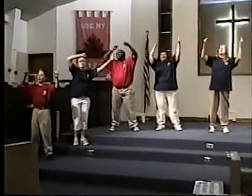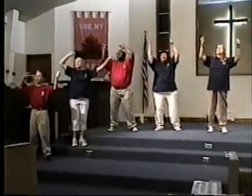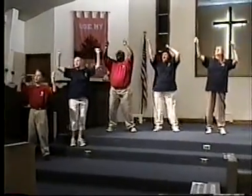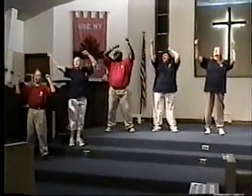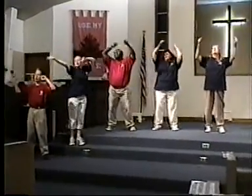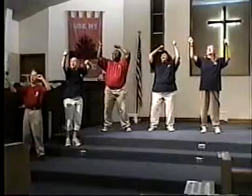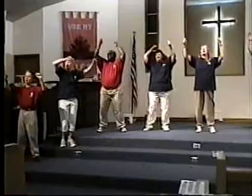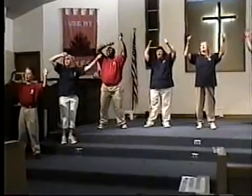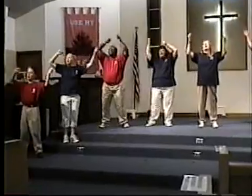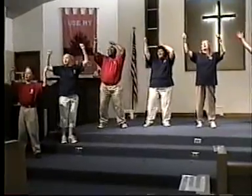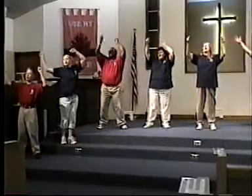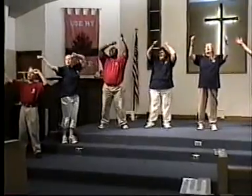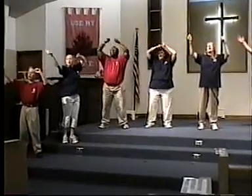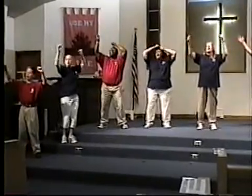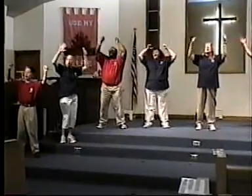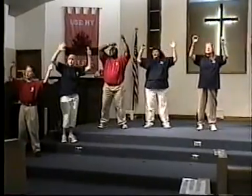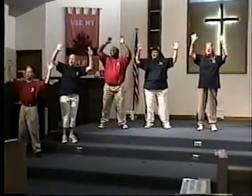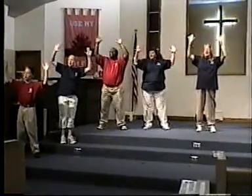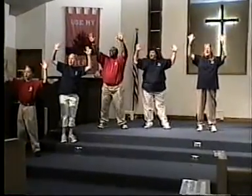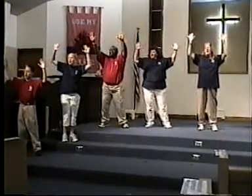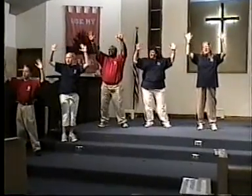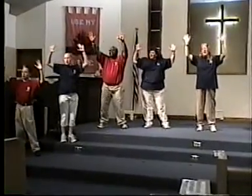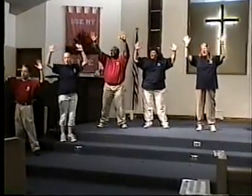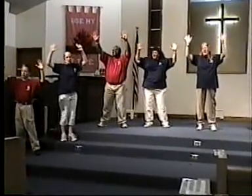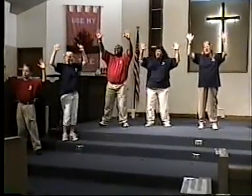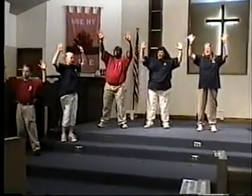Hallelujah, grace like